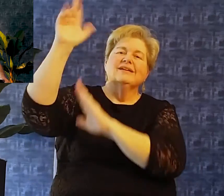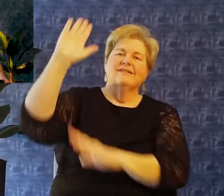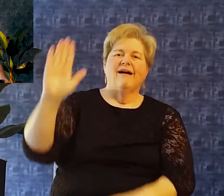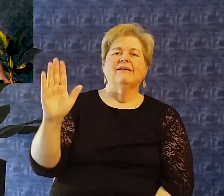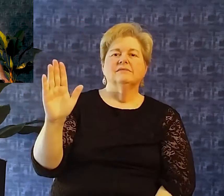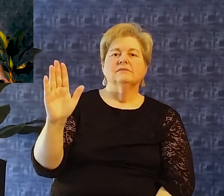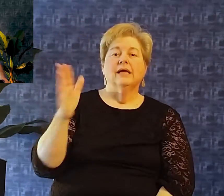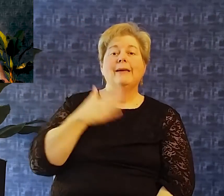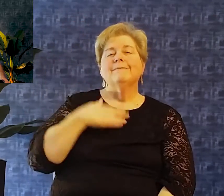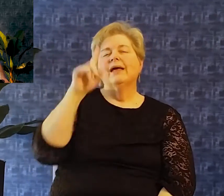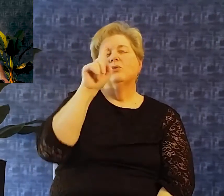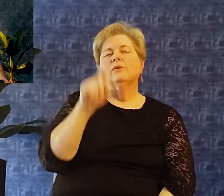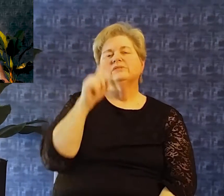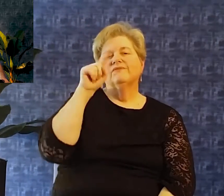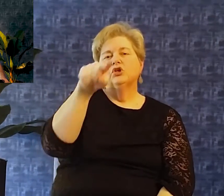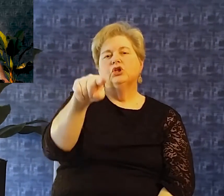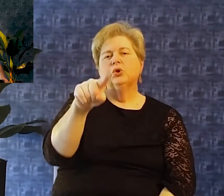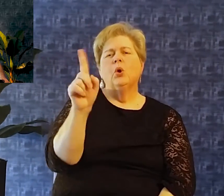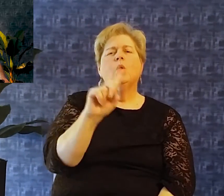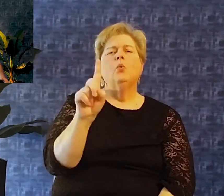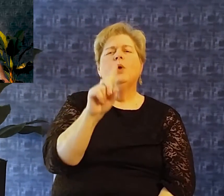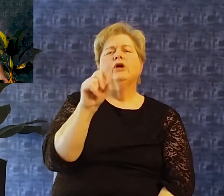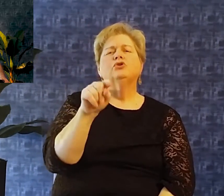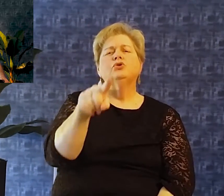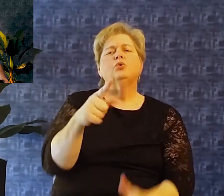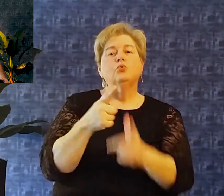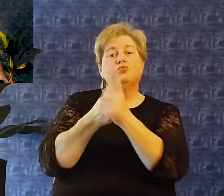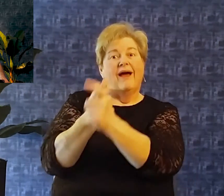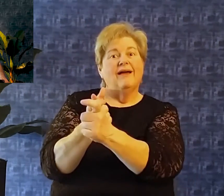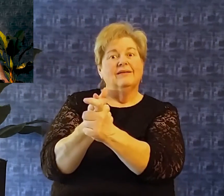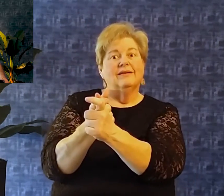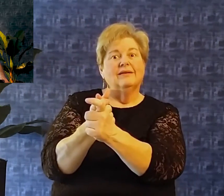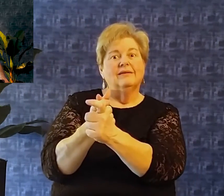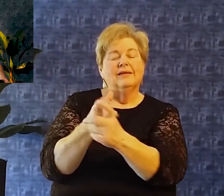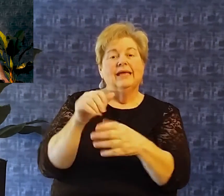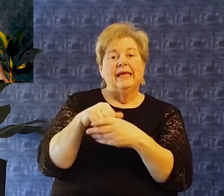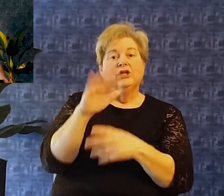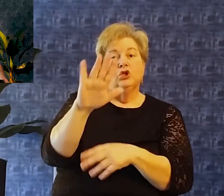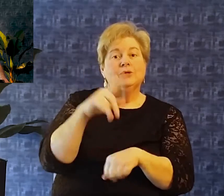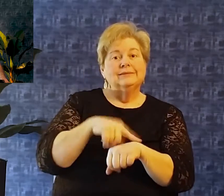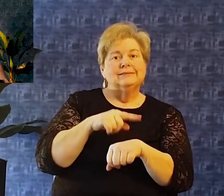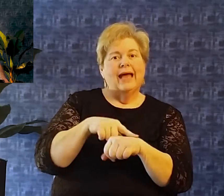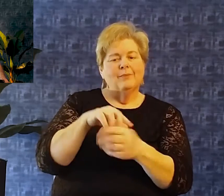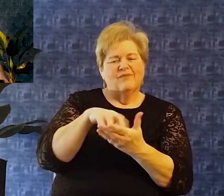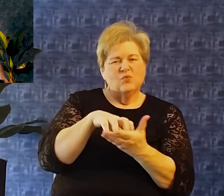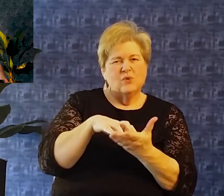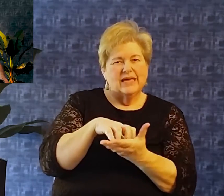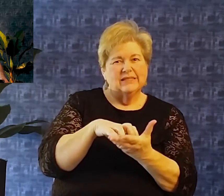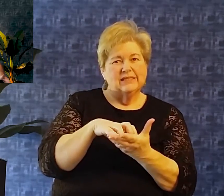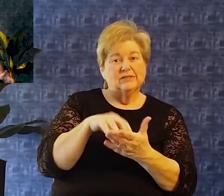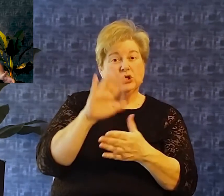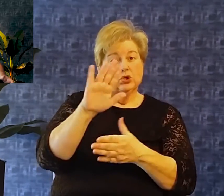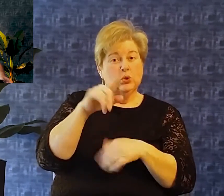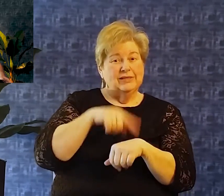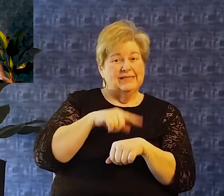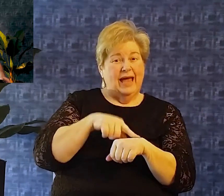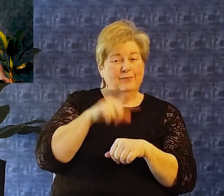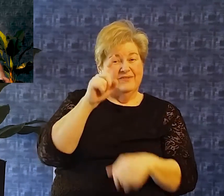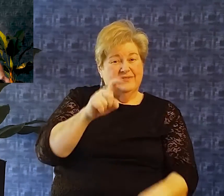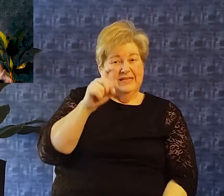your times of weakness and need and crisis where do you go? And this morning we want to talk about the fact